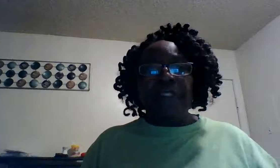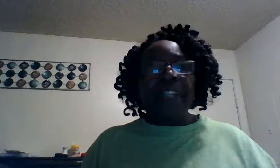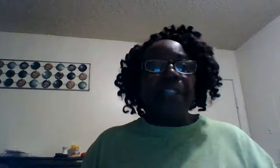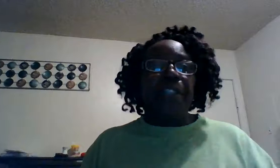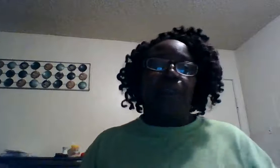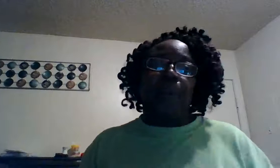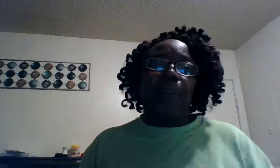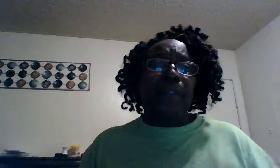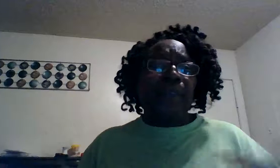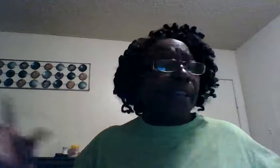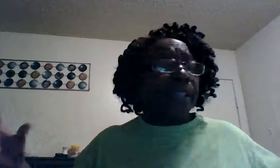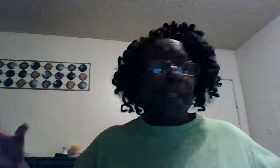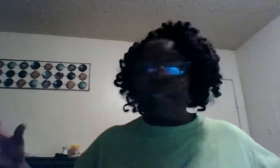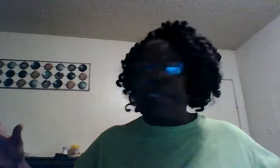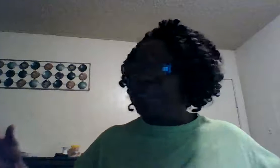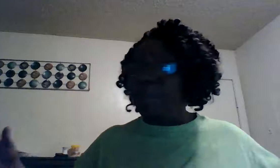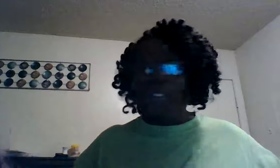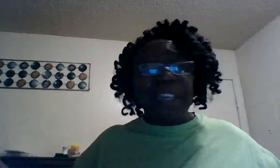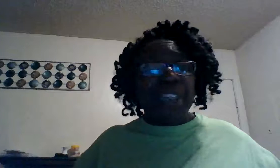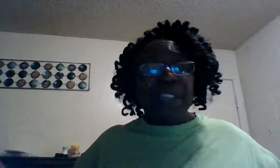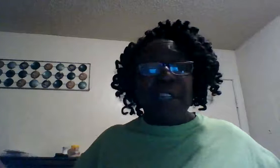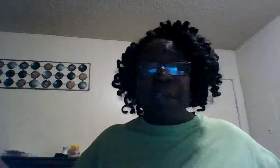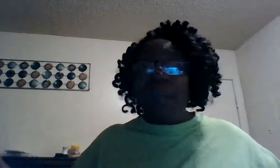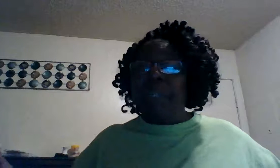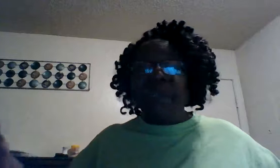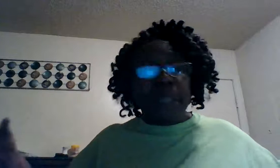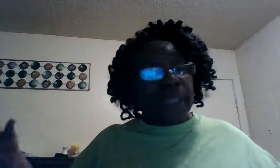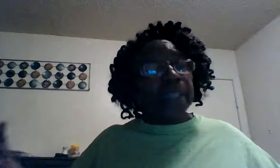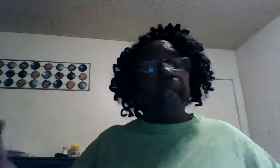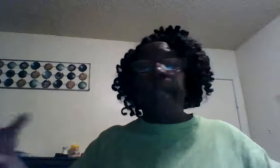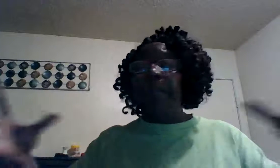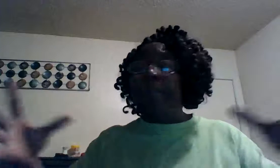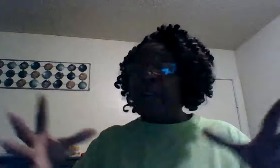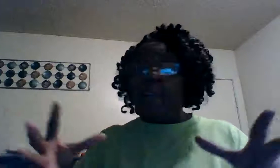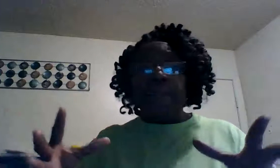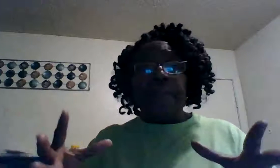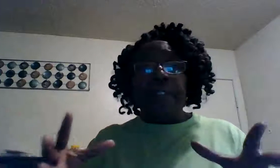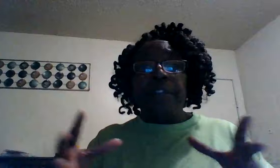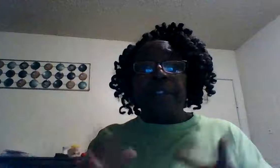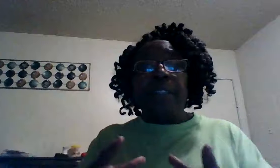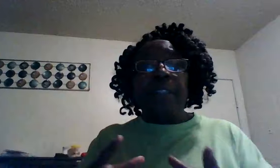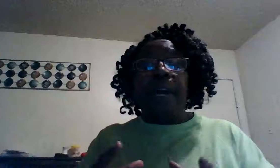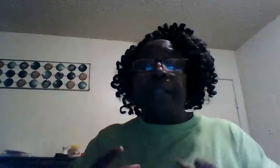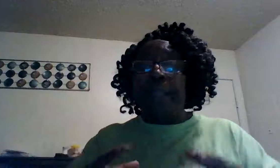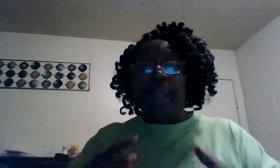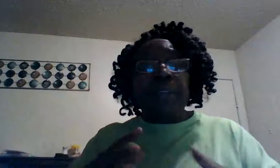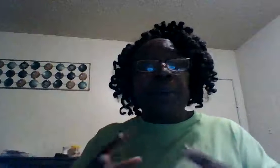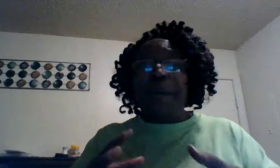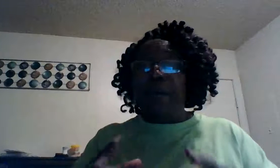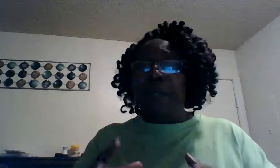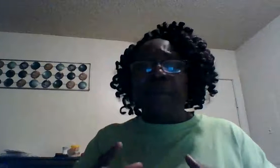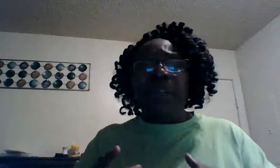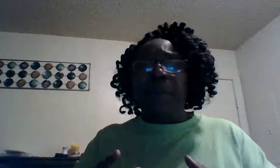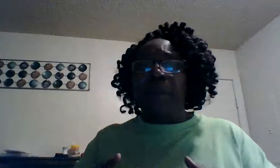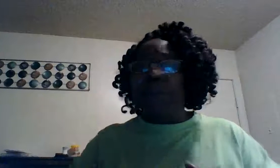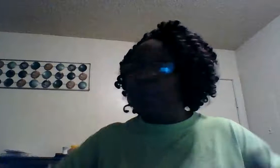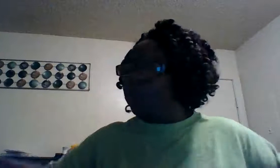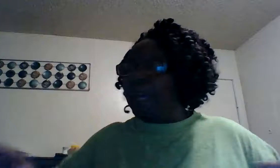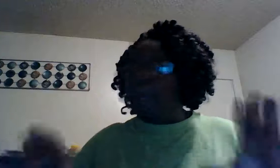finished work when Christ said it is finished means we need to keep the faith and trust God that no matter what I'm going through no matter